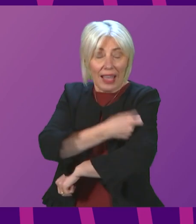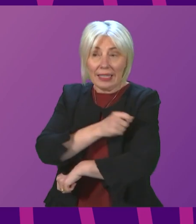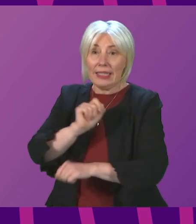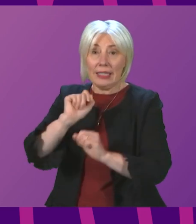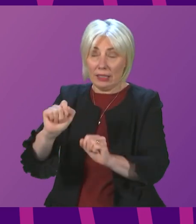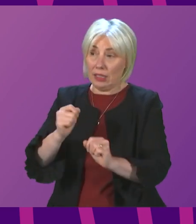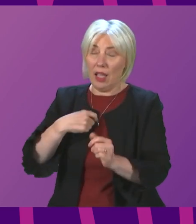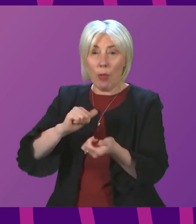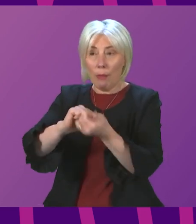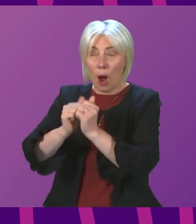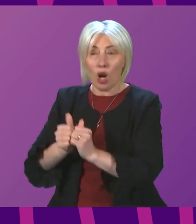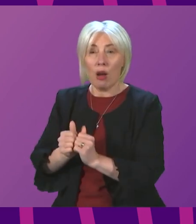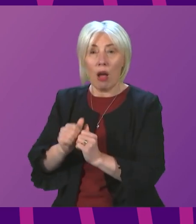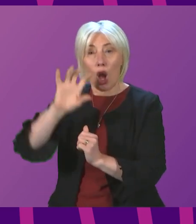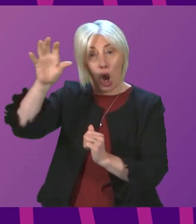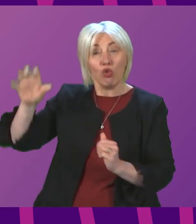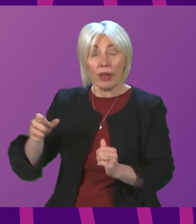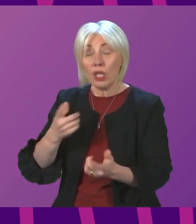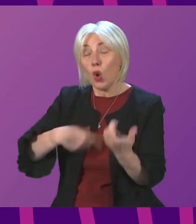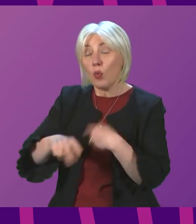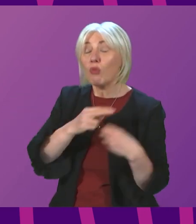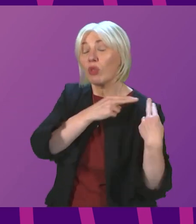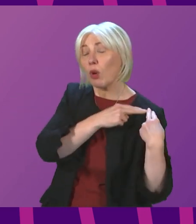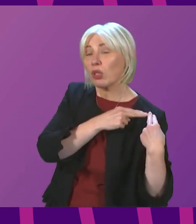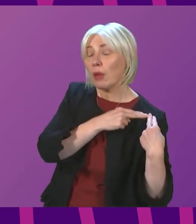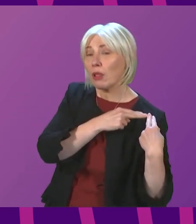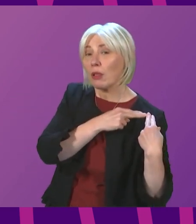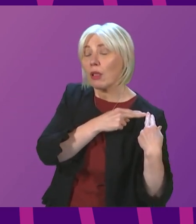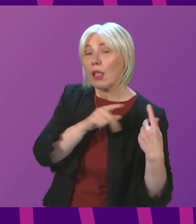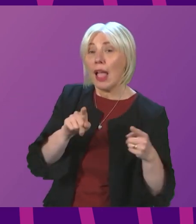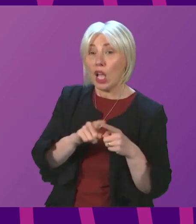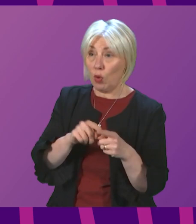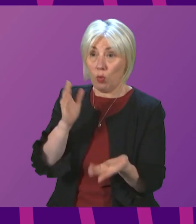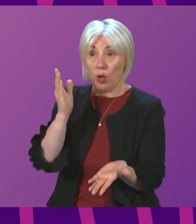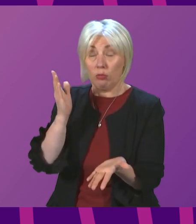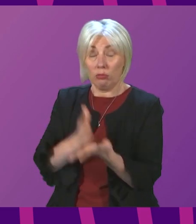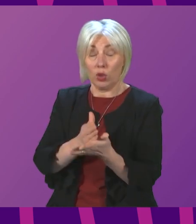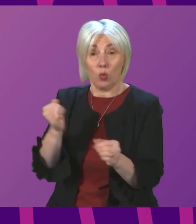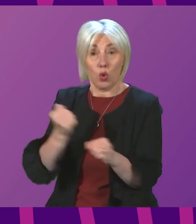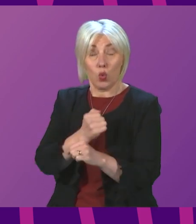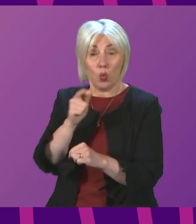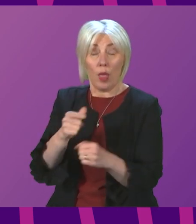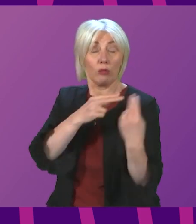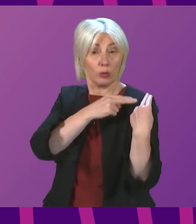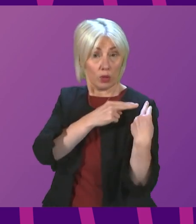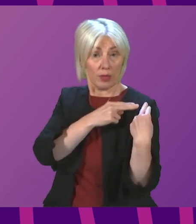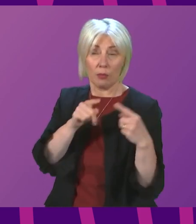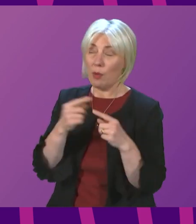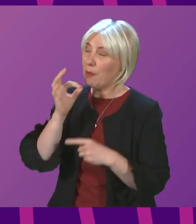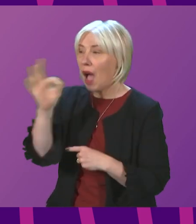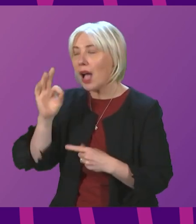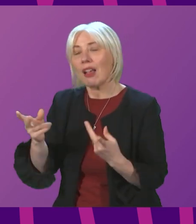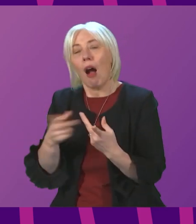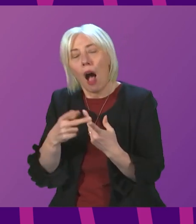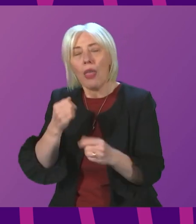our partner countries. So we have a responsibility and we will exercise that responsibility, but we will also continue to call on other